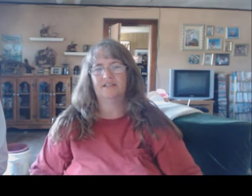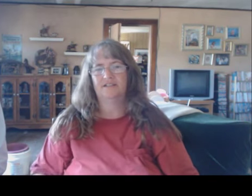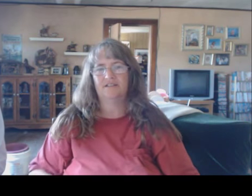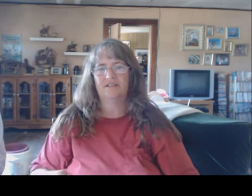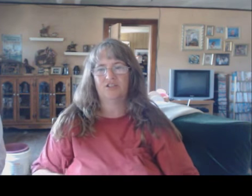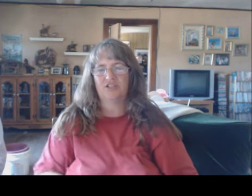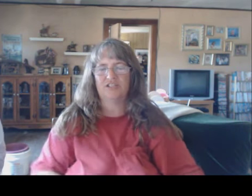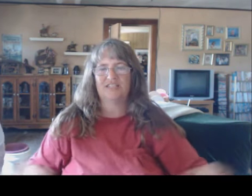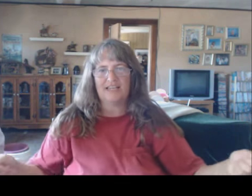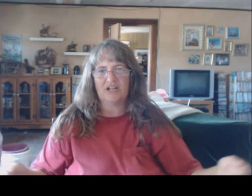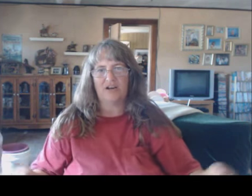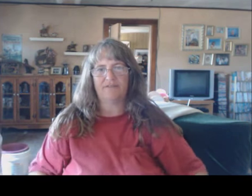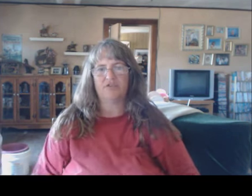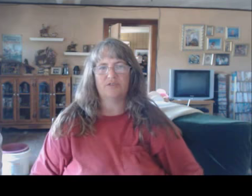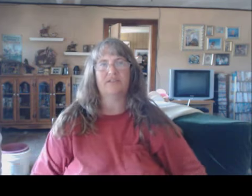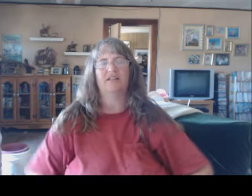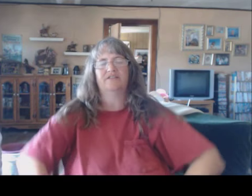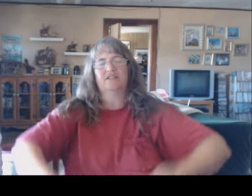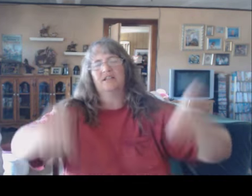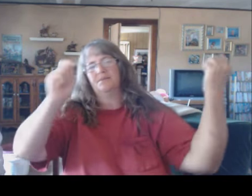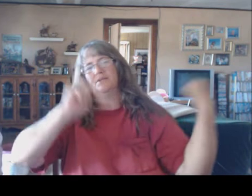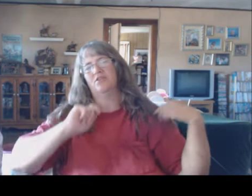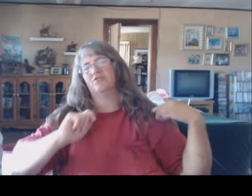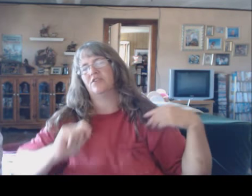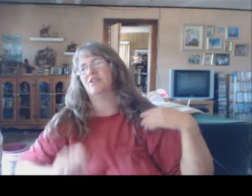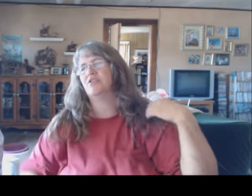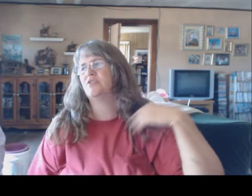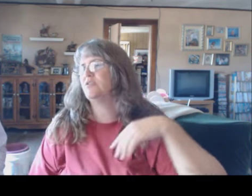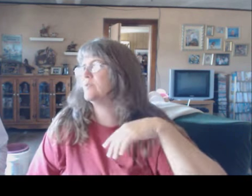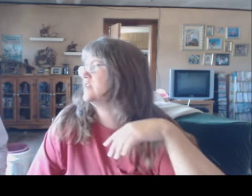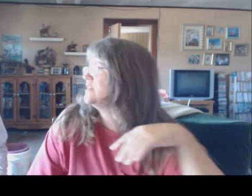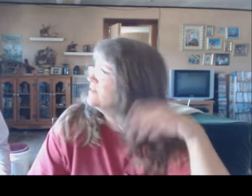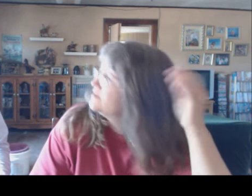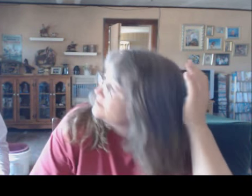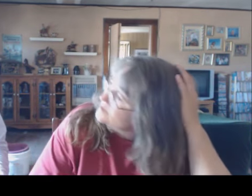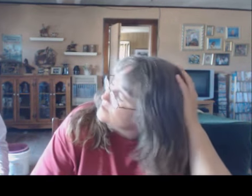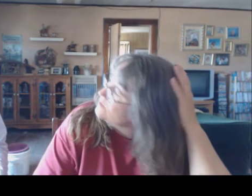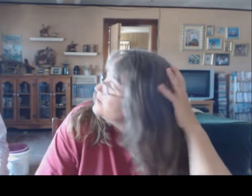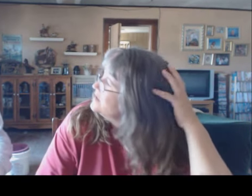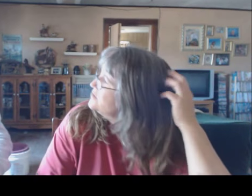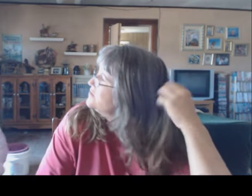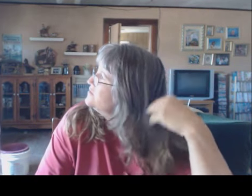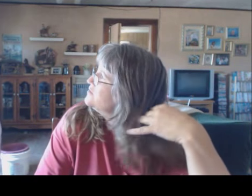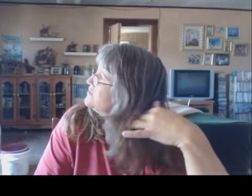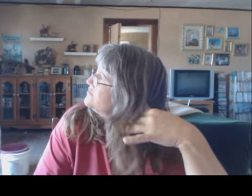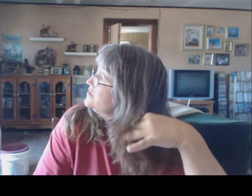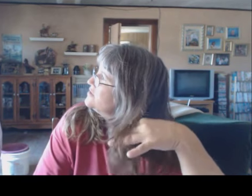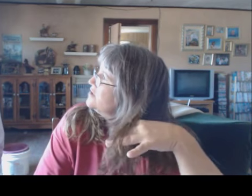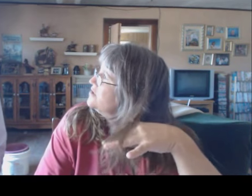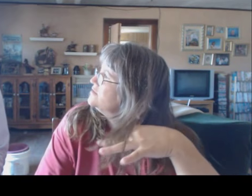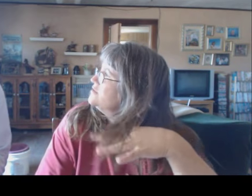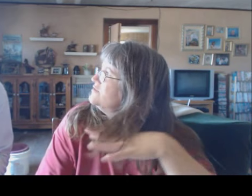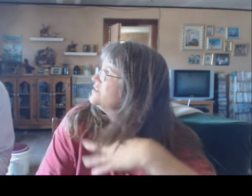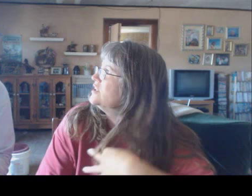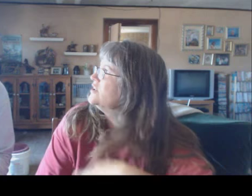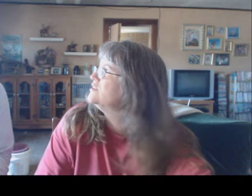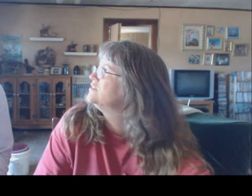And you couldn't take it off the tree without lifting it up and over. And the trees were getting, what? Three foot tall? Two foot tall?